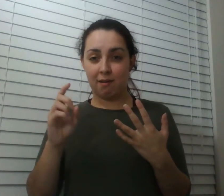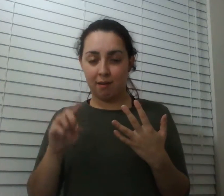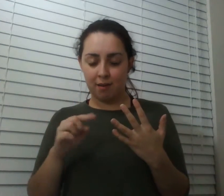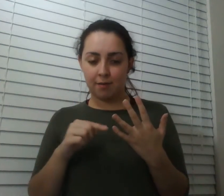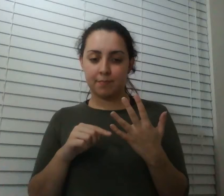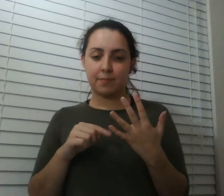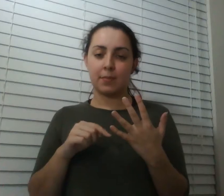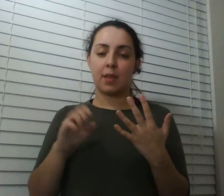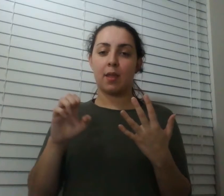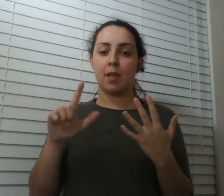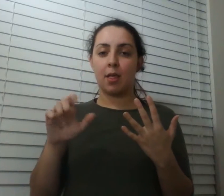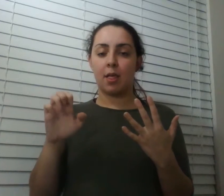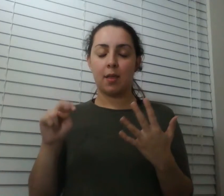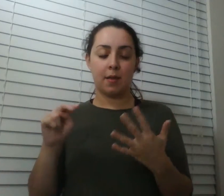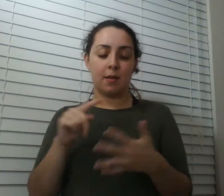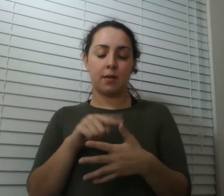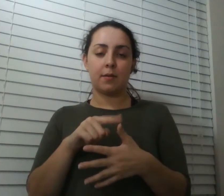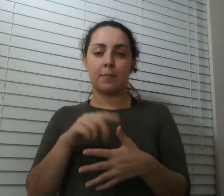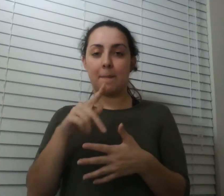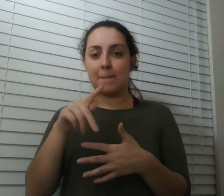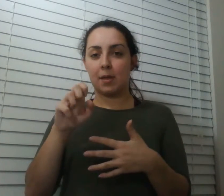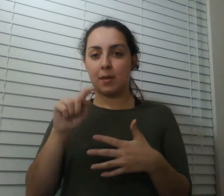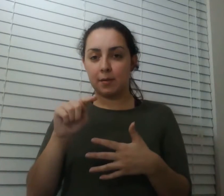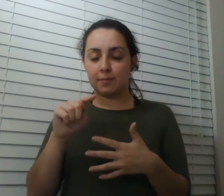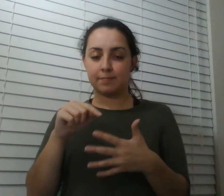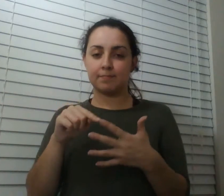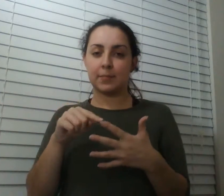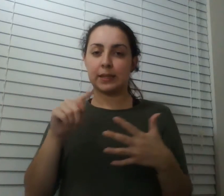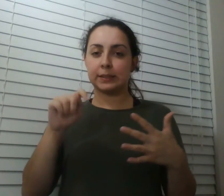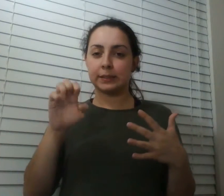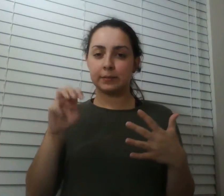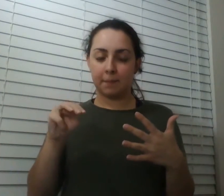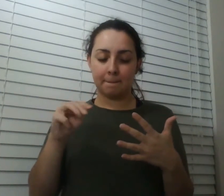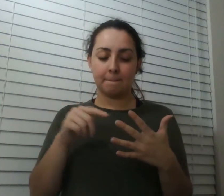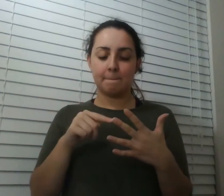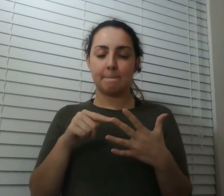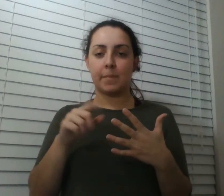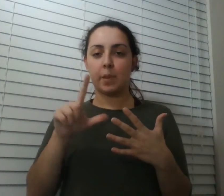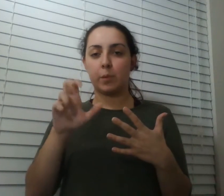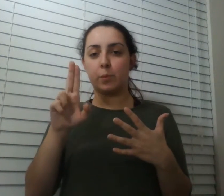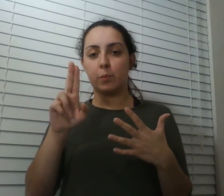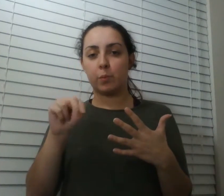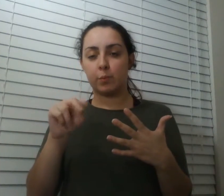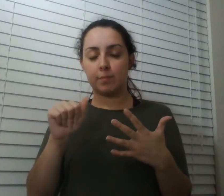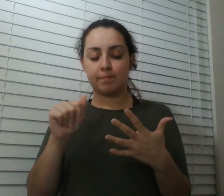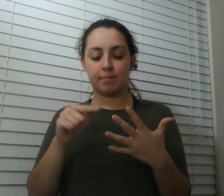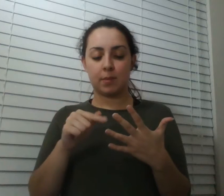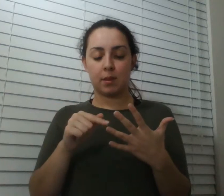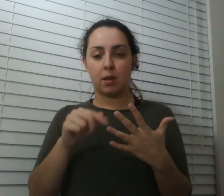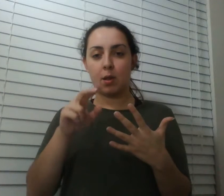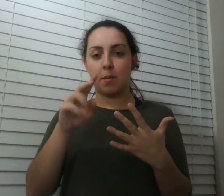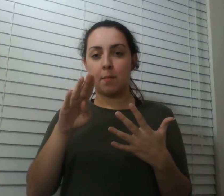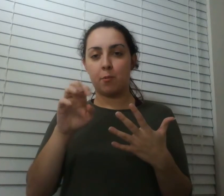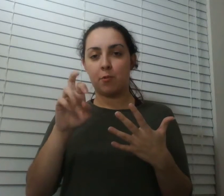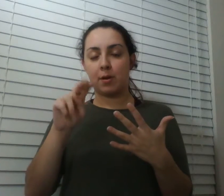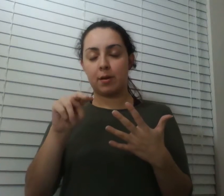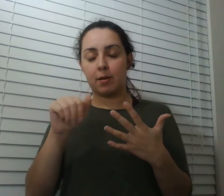thorn miller pat walters june howard brenna farrell brenna brenna farrell molly westor melissa